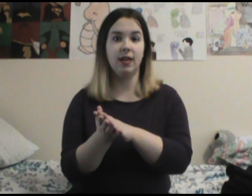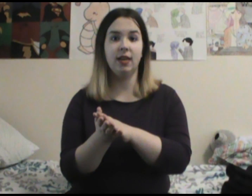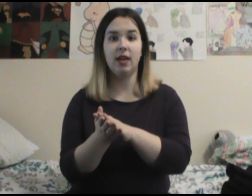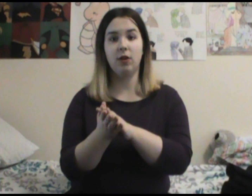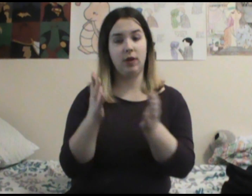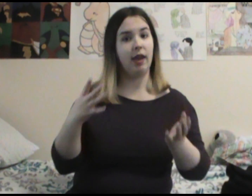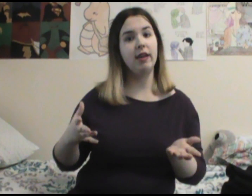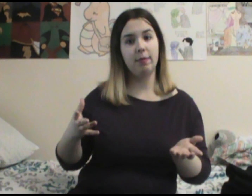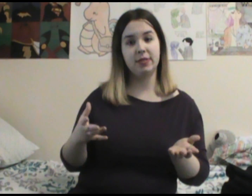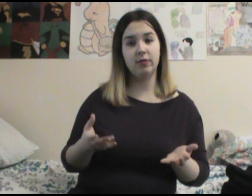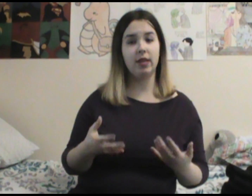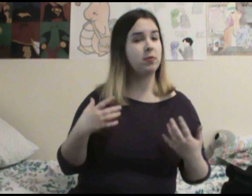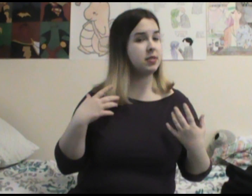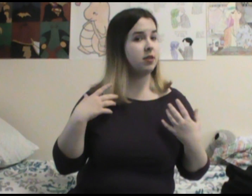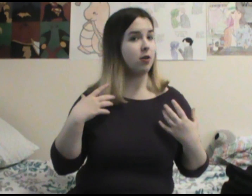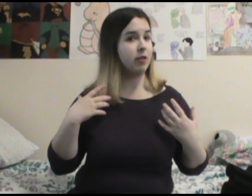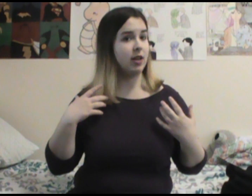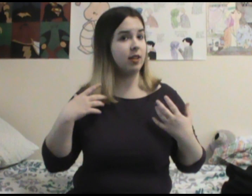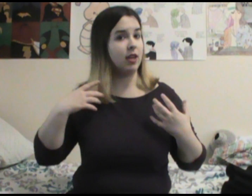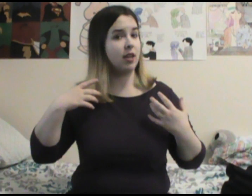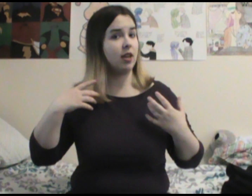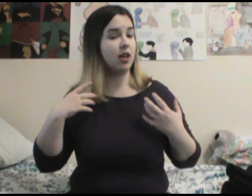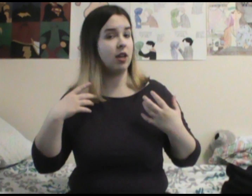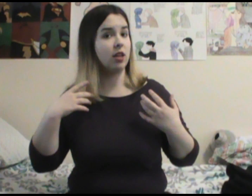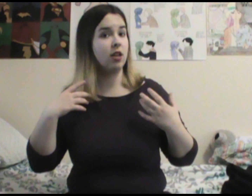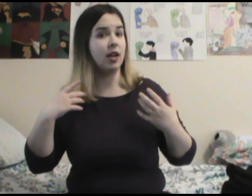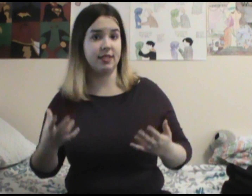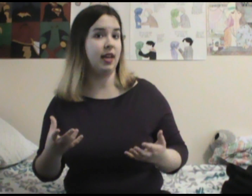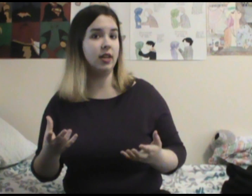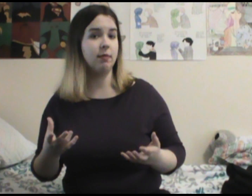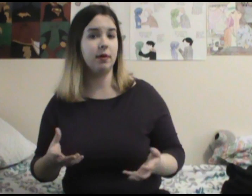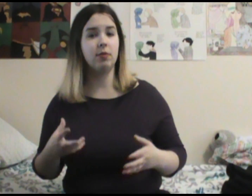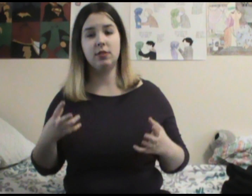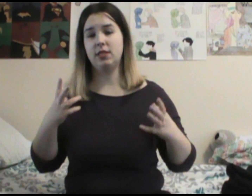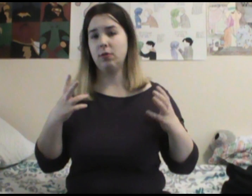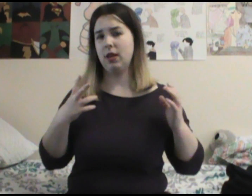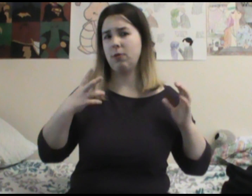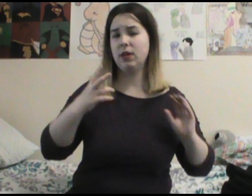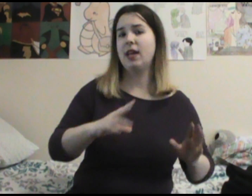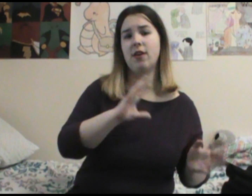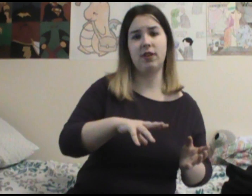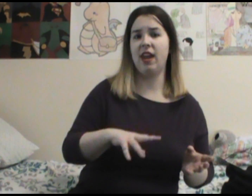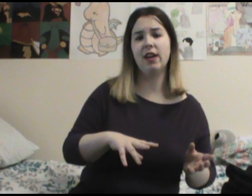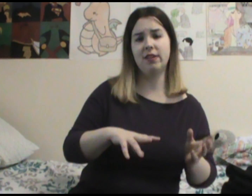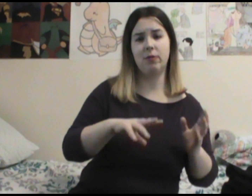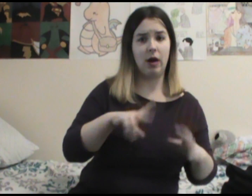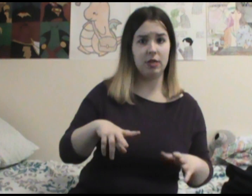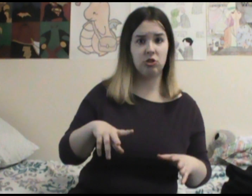and okay episode that wasn't all that like exciting, but it was still like really entertaining to watch.